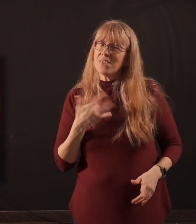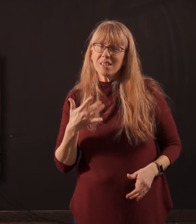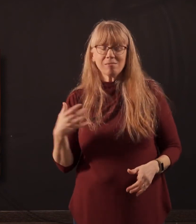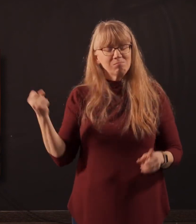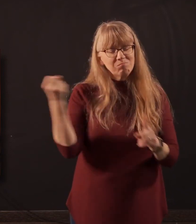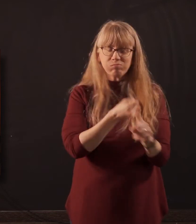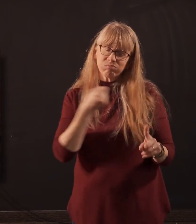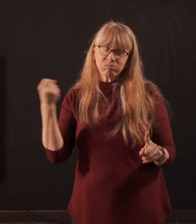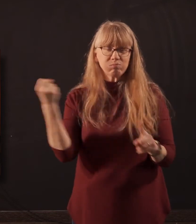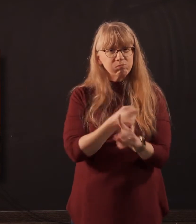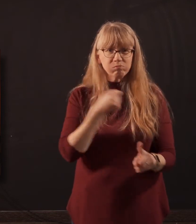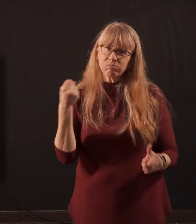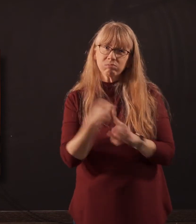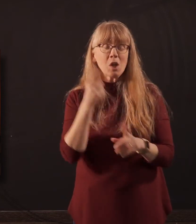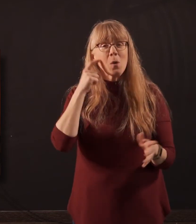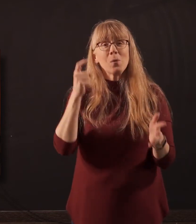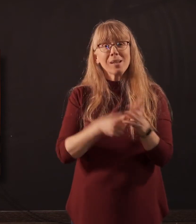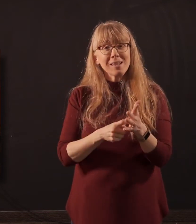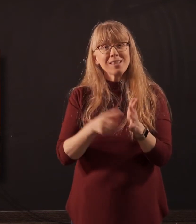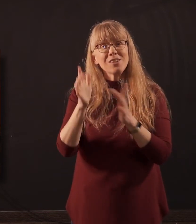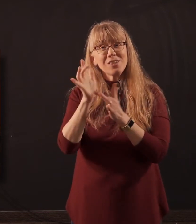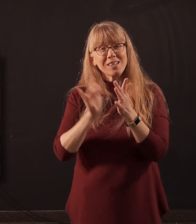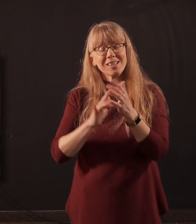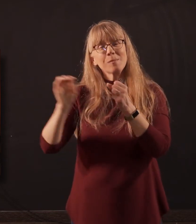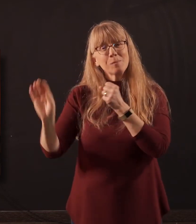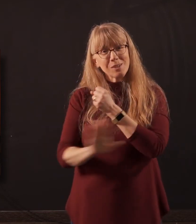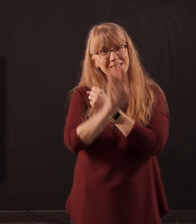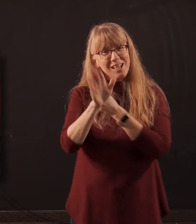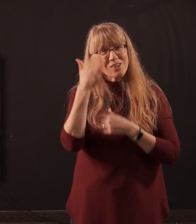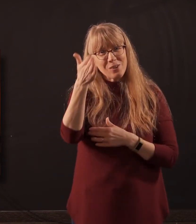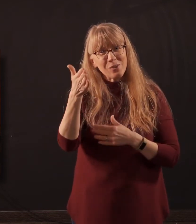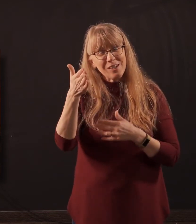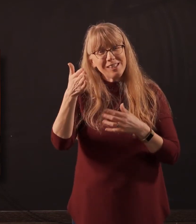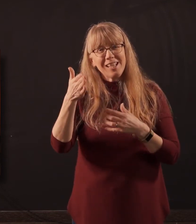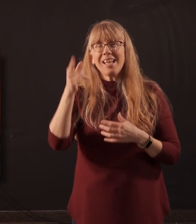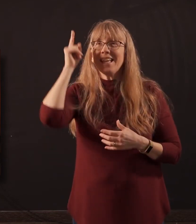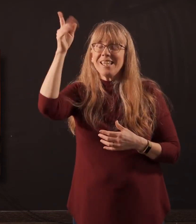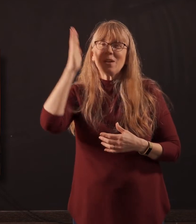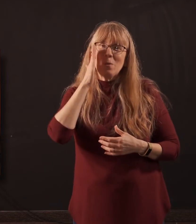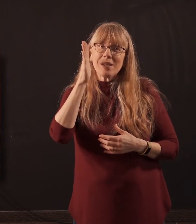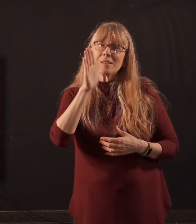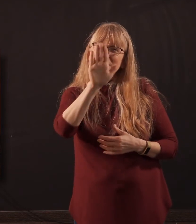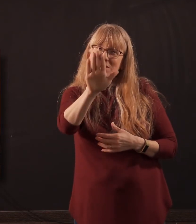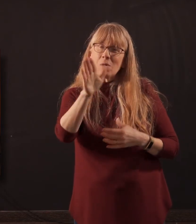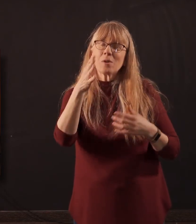down. Then recognize that Jesus will protect you. He will shelter you. He will be your stronghold.